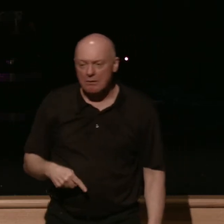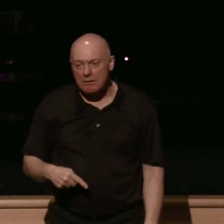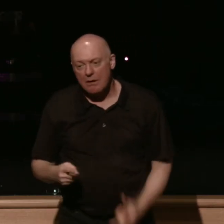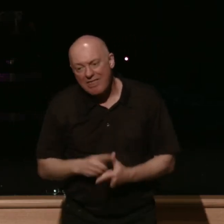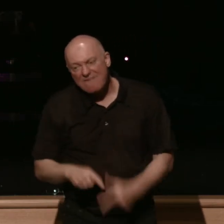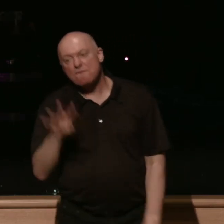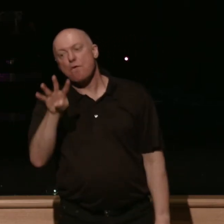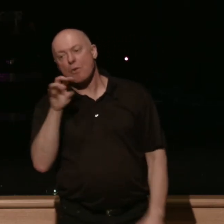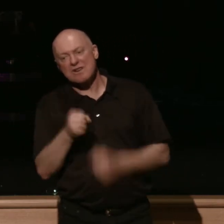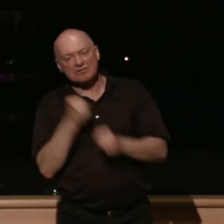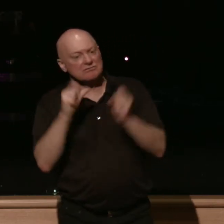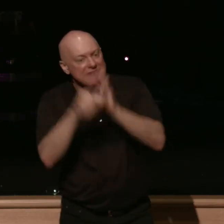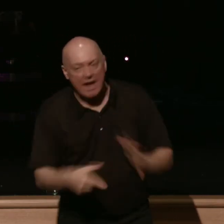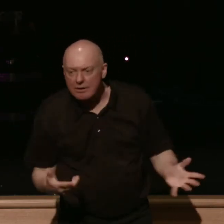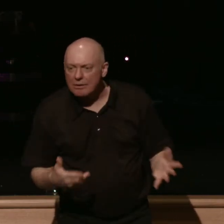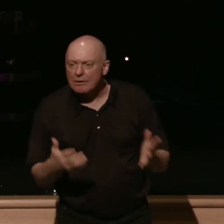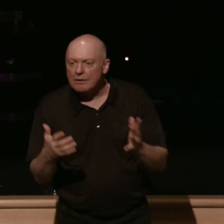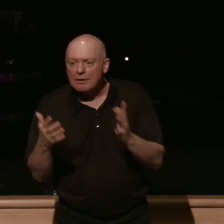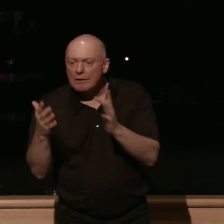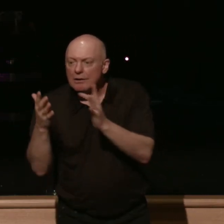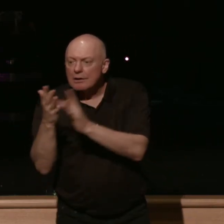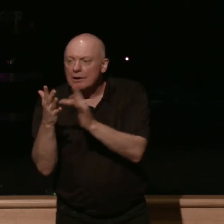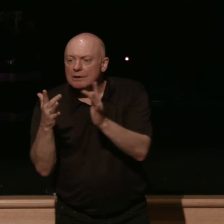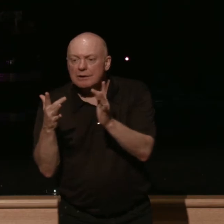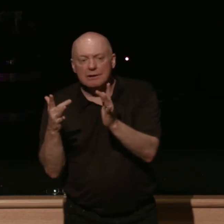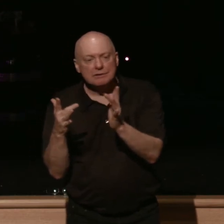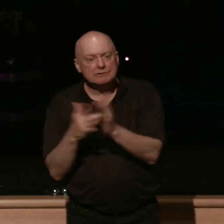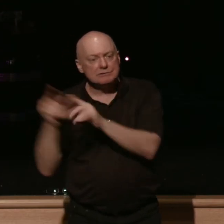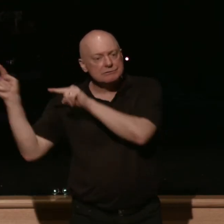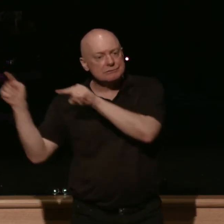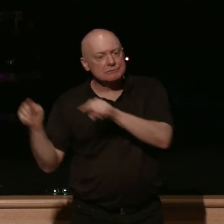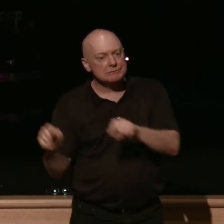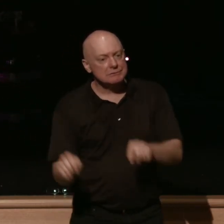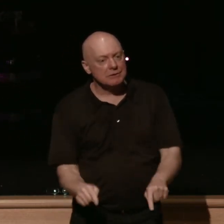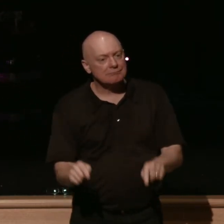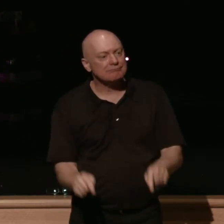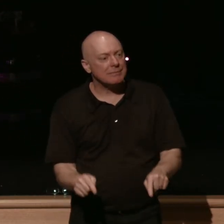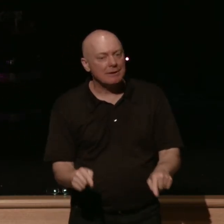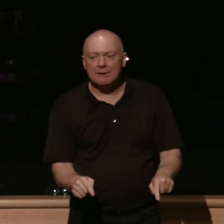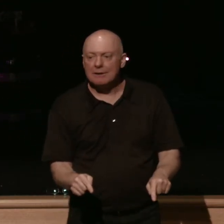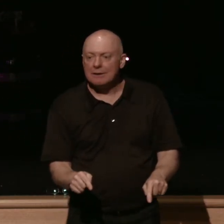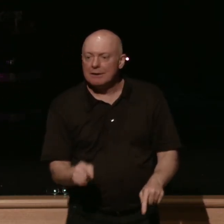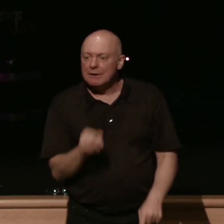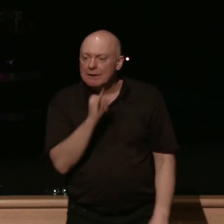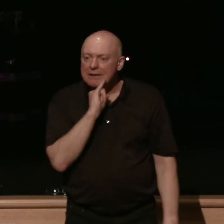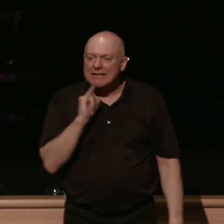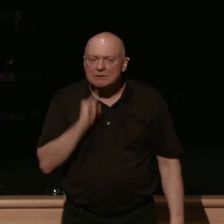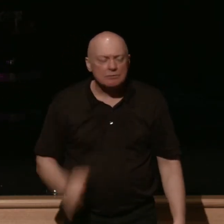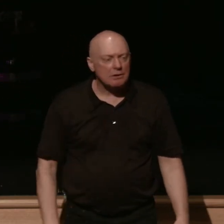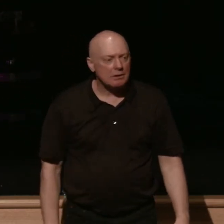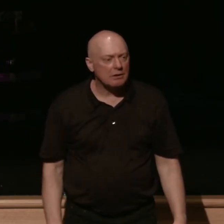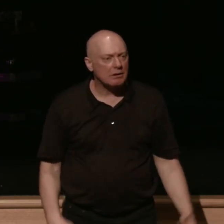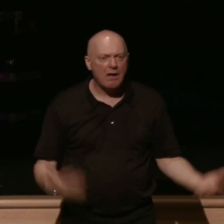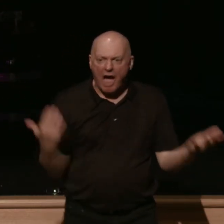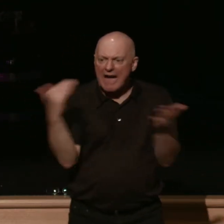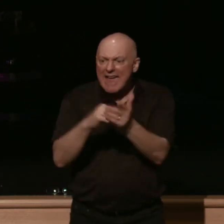when jesus steps into the scene israel's thinking the same thing they're under oppression by roman rule